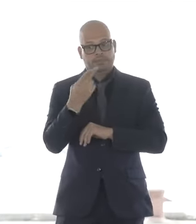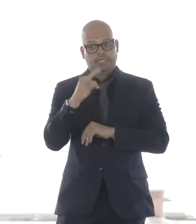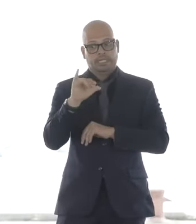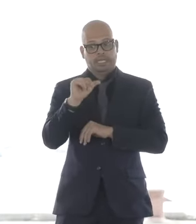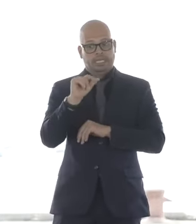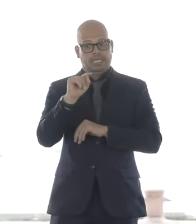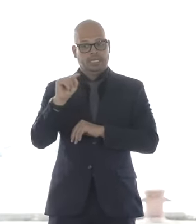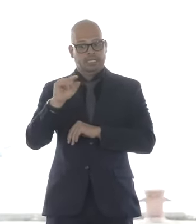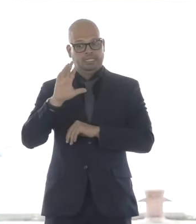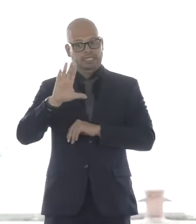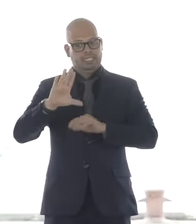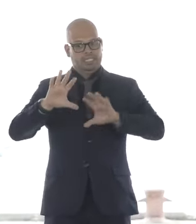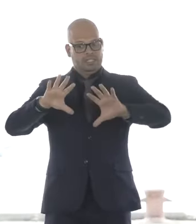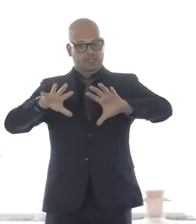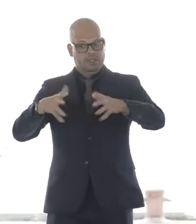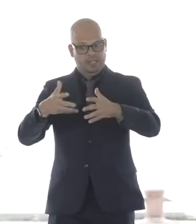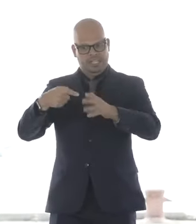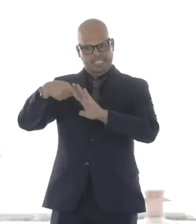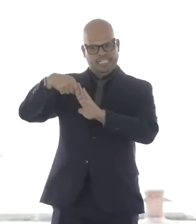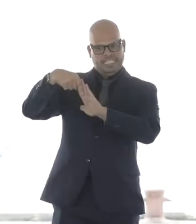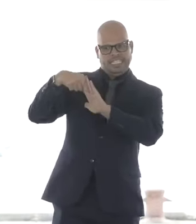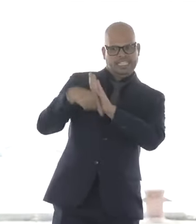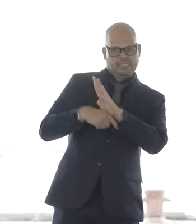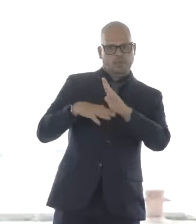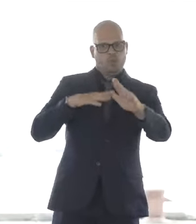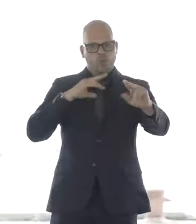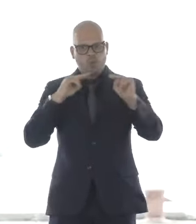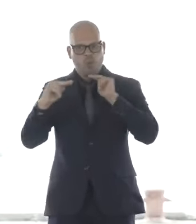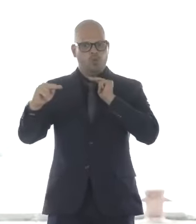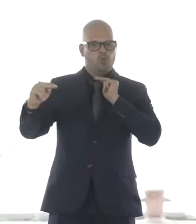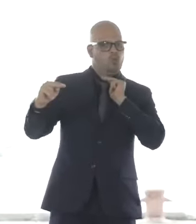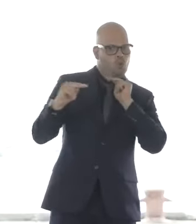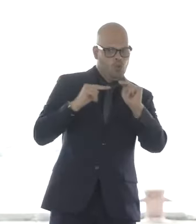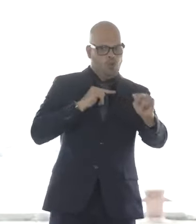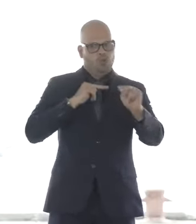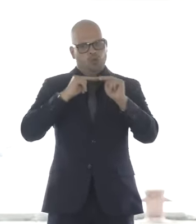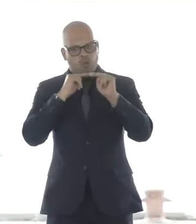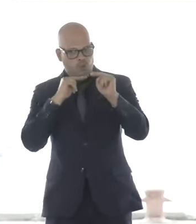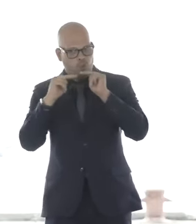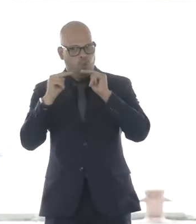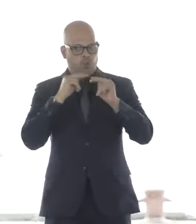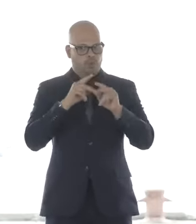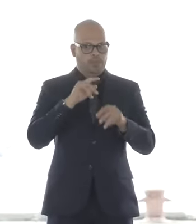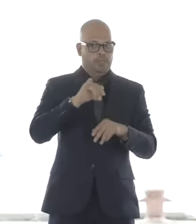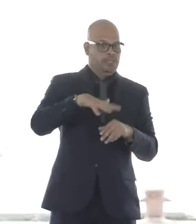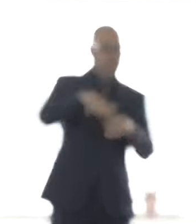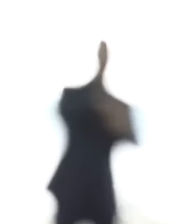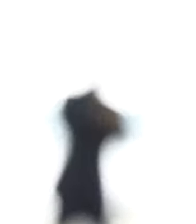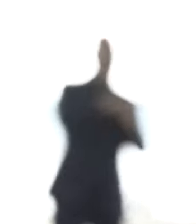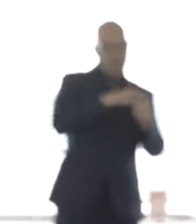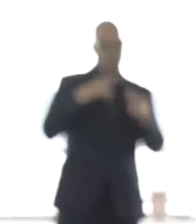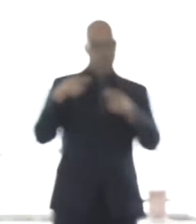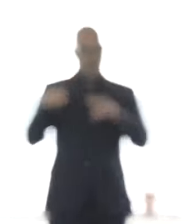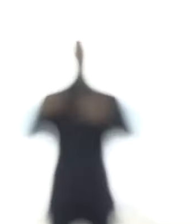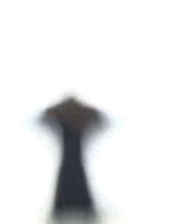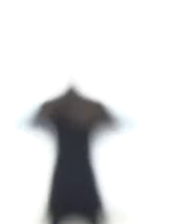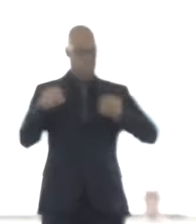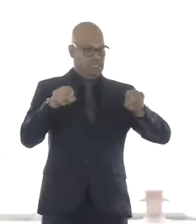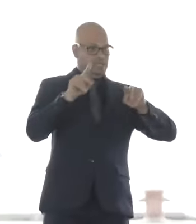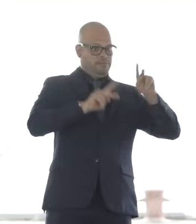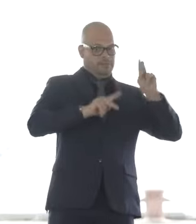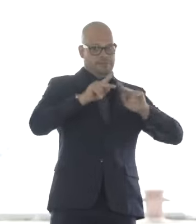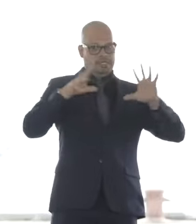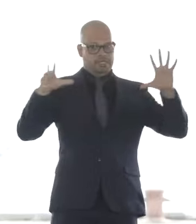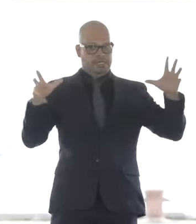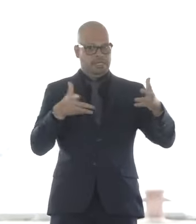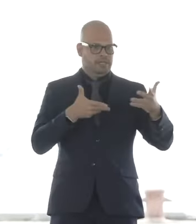stakeholder negotiations which brought parties together around this common goal and made today possible. Meeting Massachusetts'